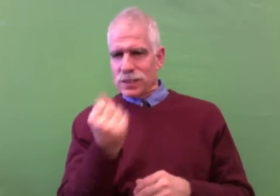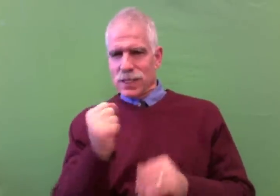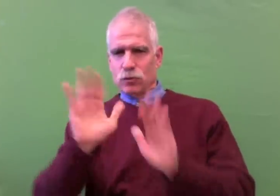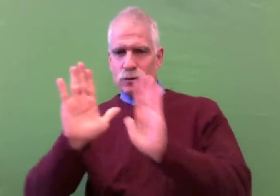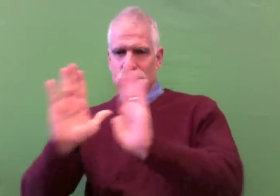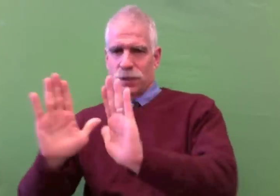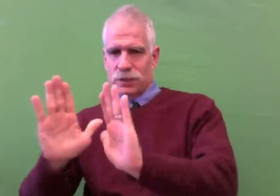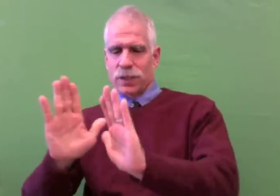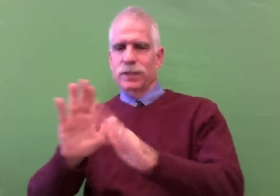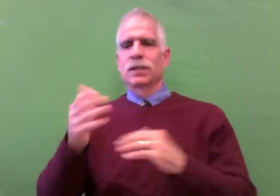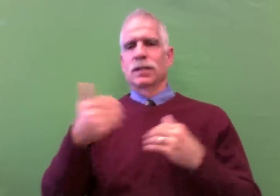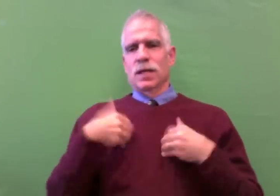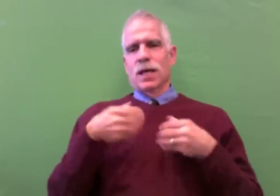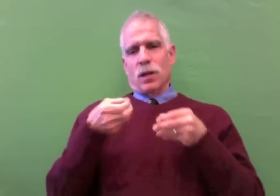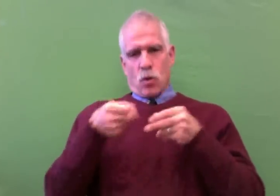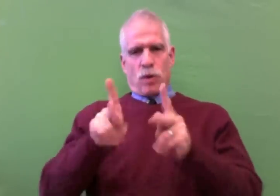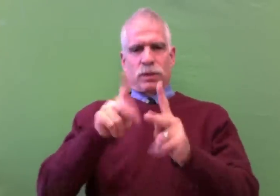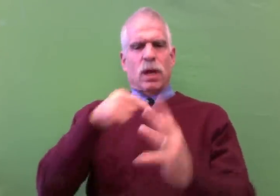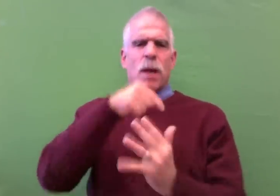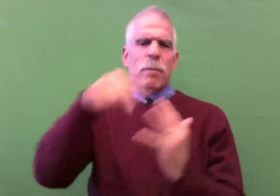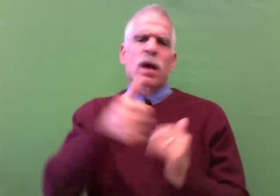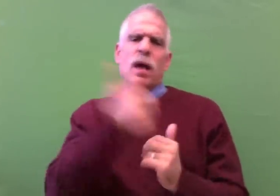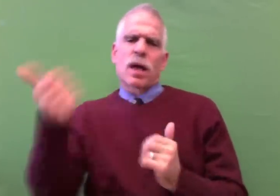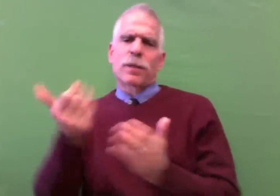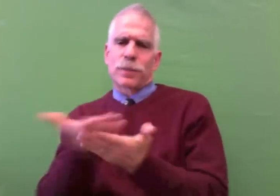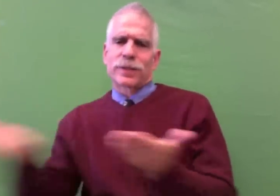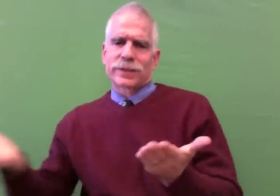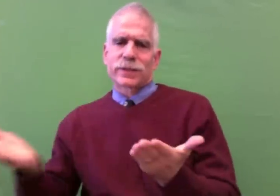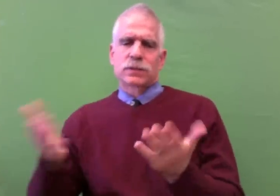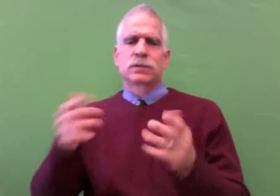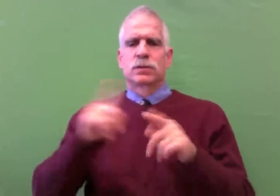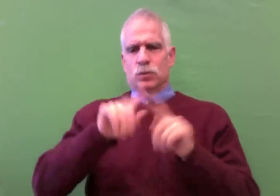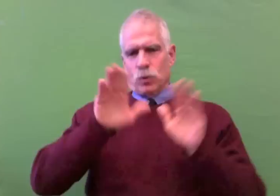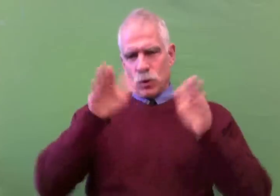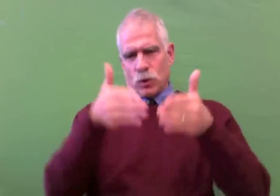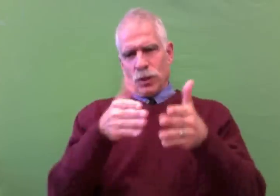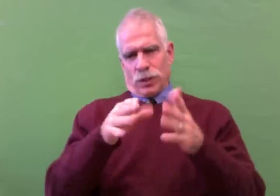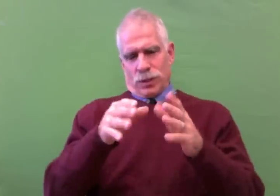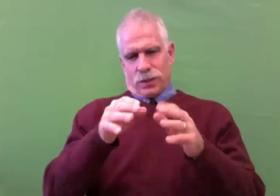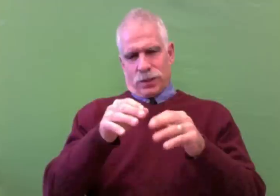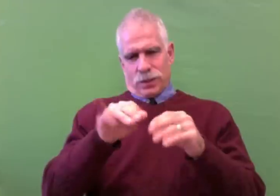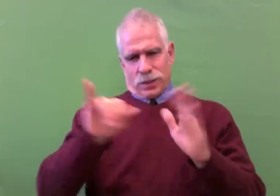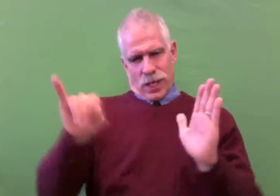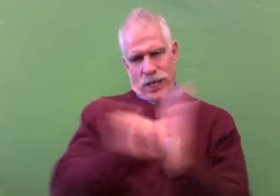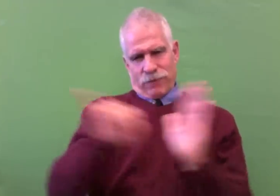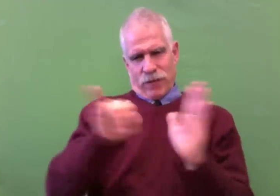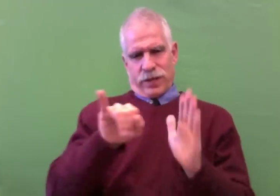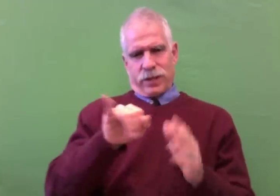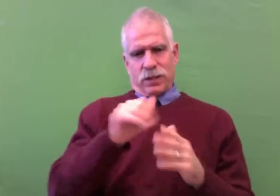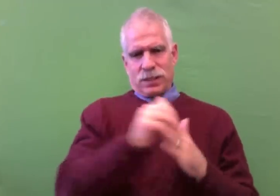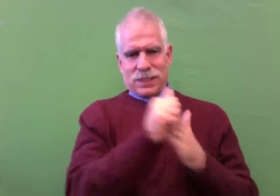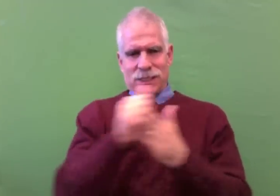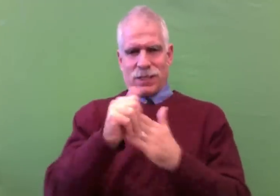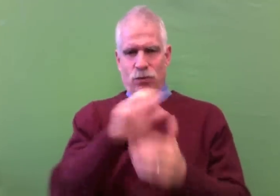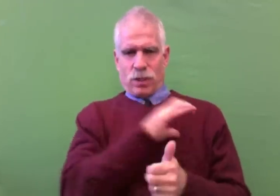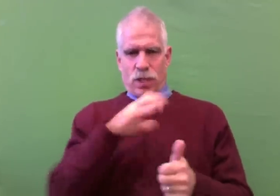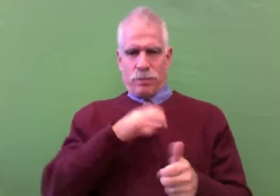That meeting was over Friday through Sunday. And amongst other things, we looked at